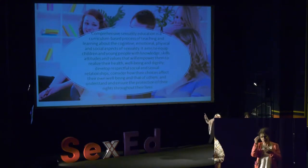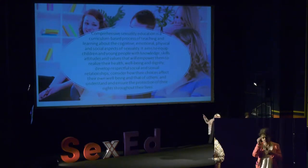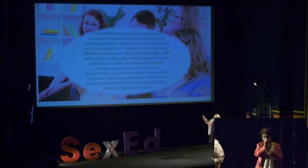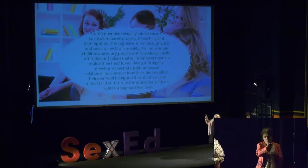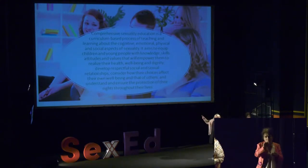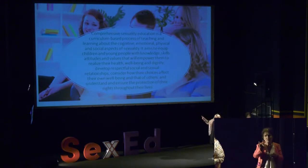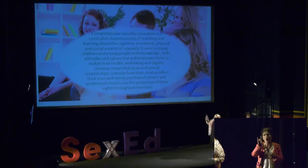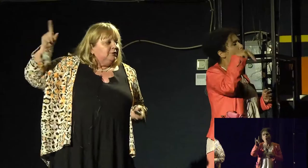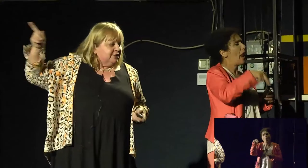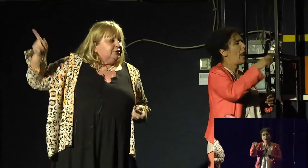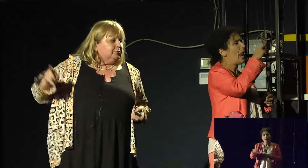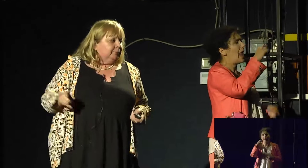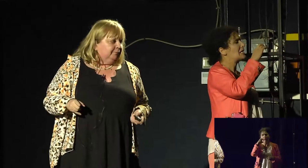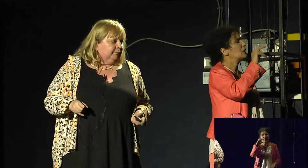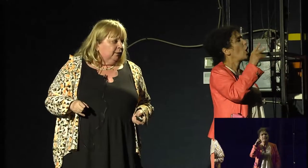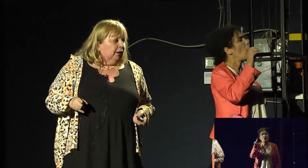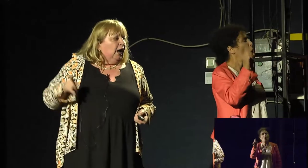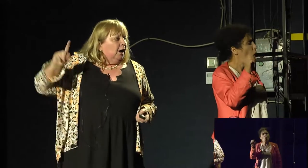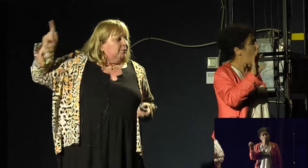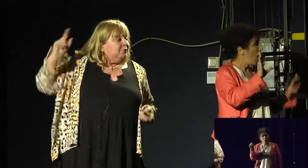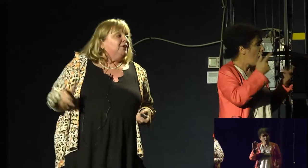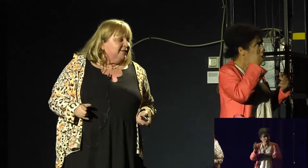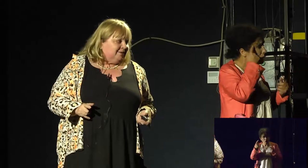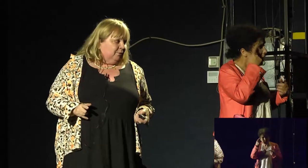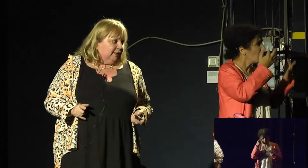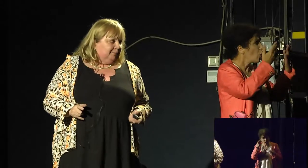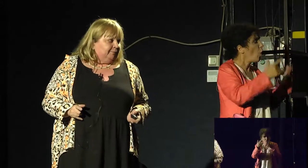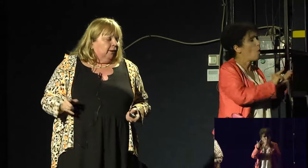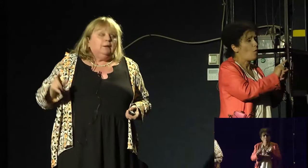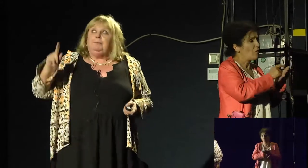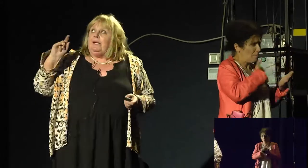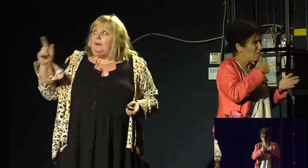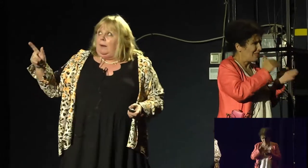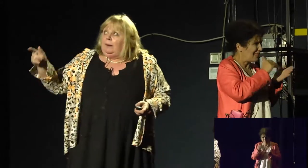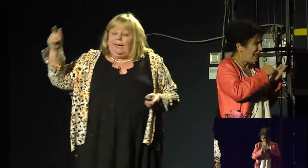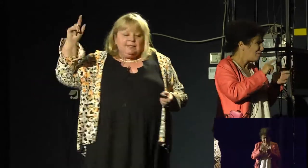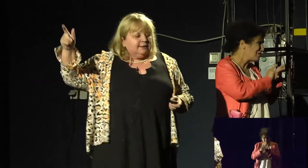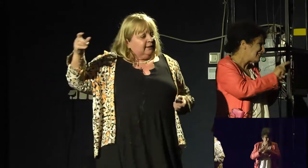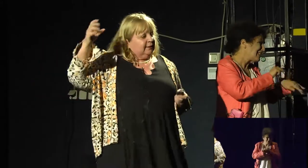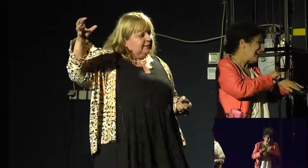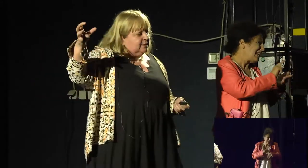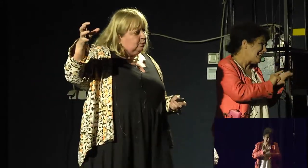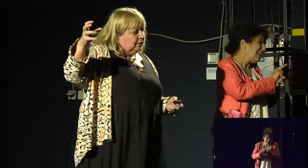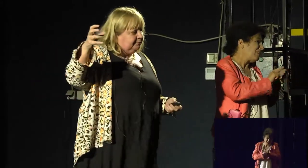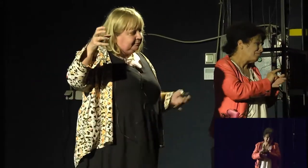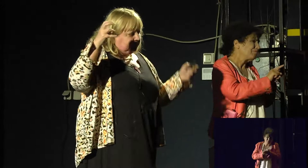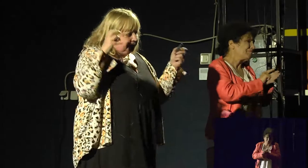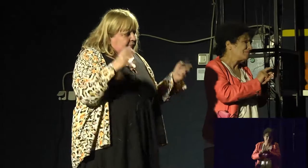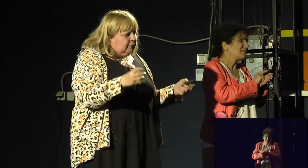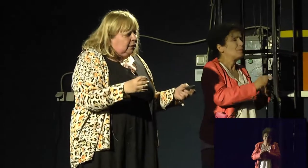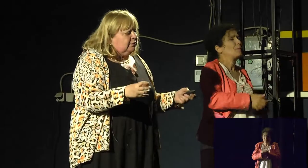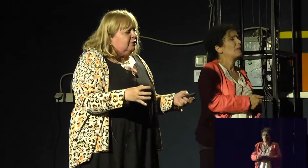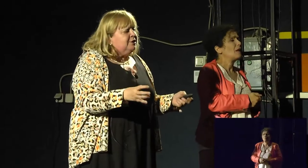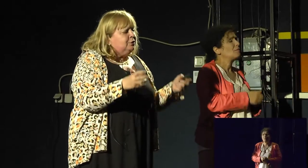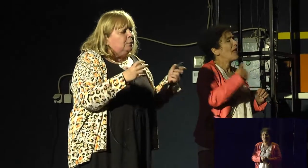If you only knew how long this took, how much fights there were, but I think that this one